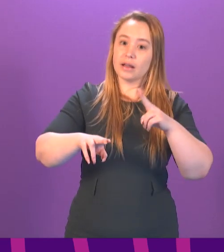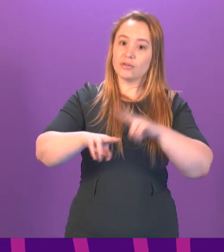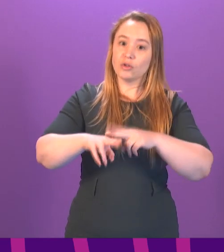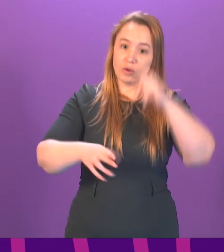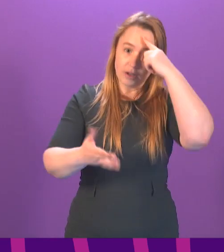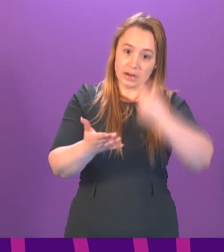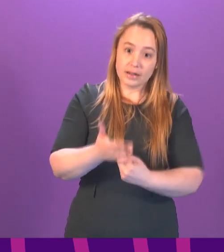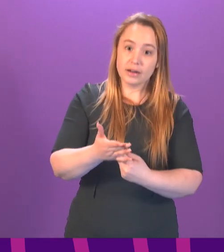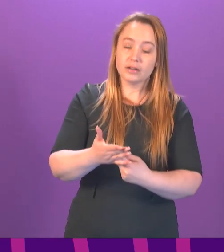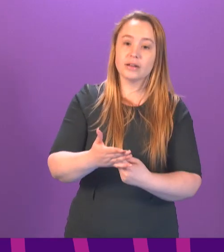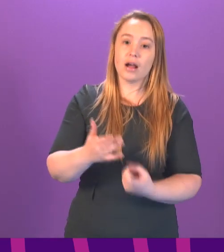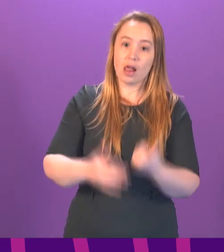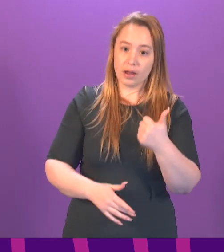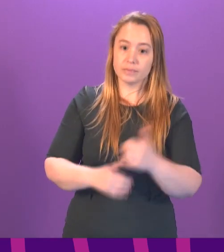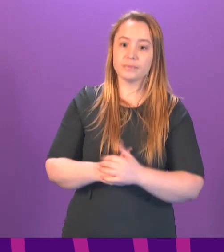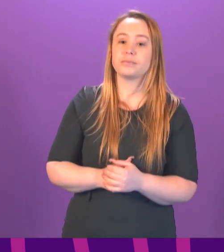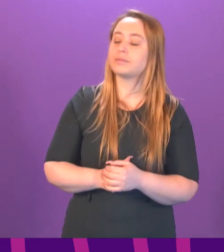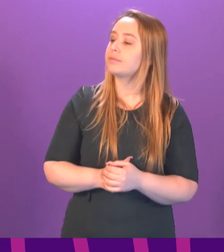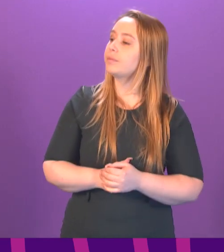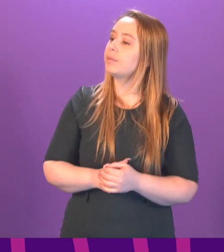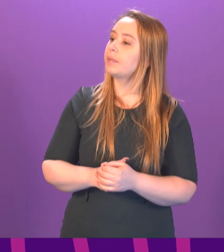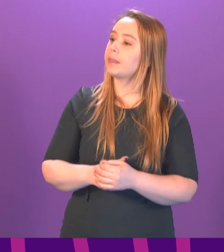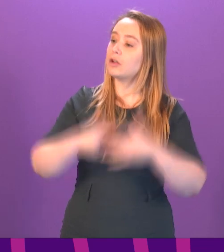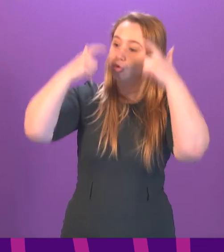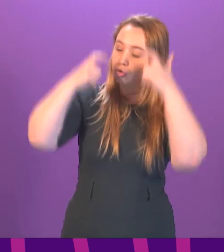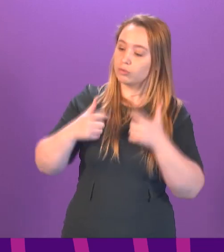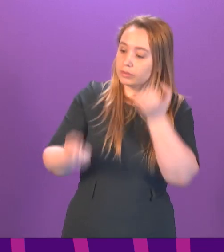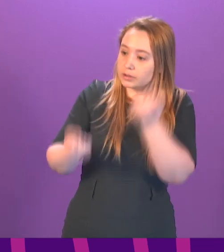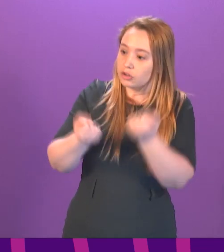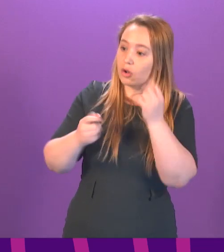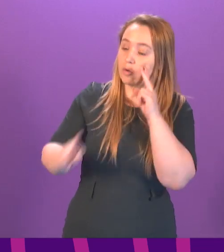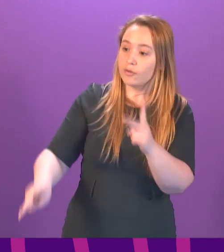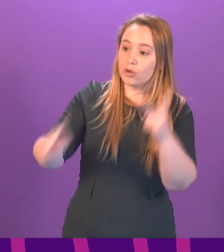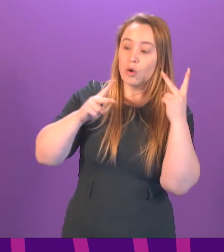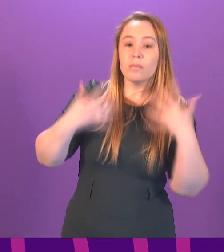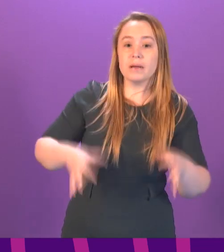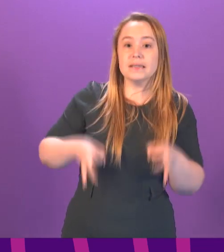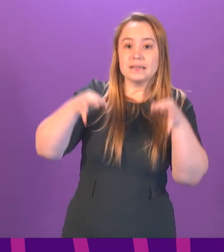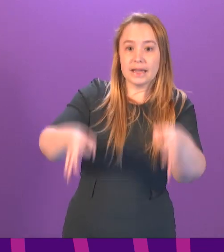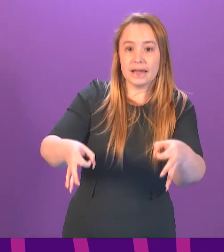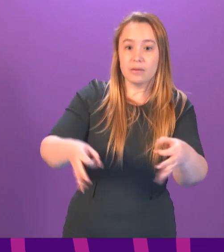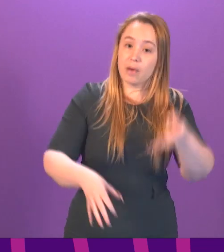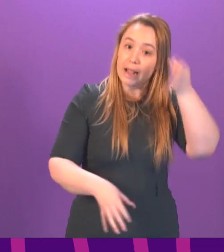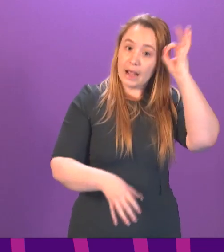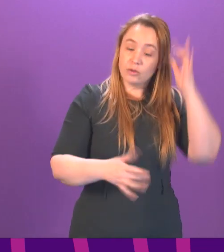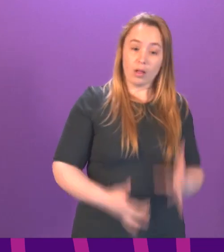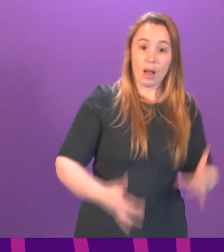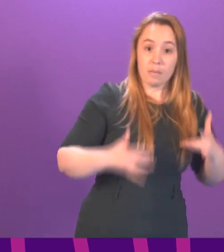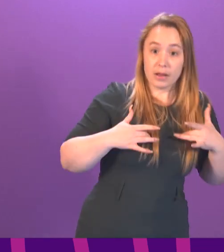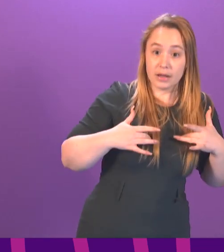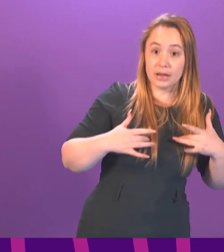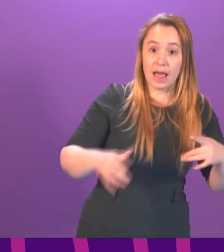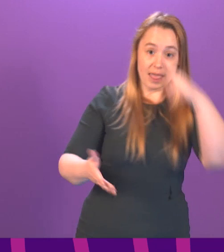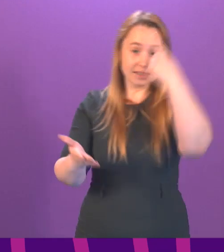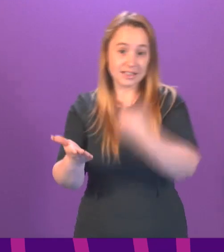opportunity. We know in the judicial review that there was a significant delay between counsel's opinion and the conceding